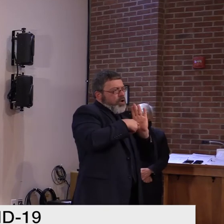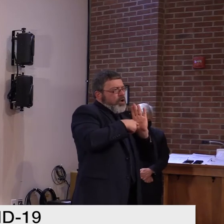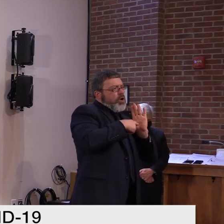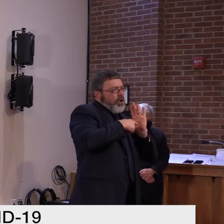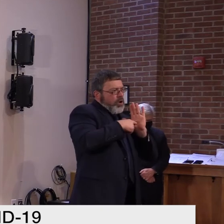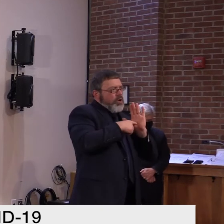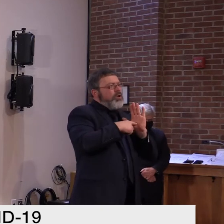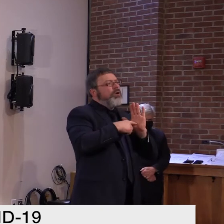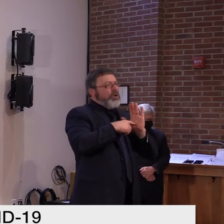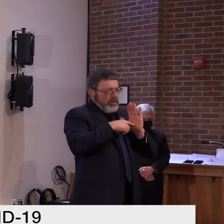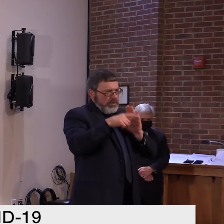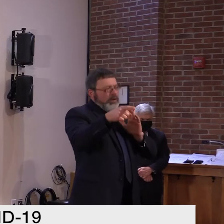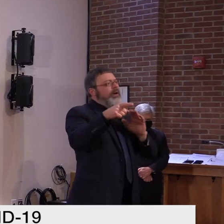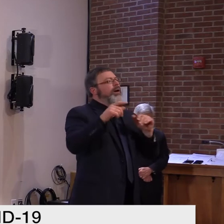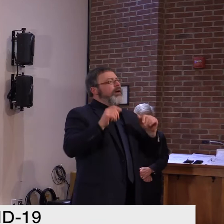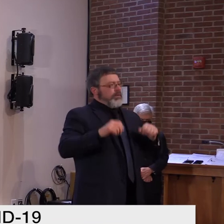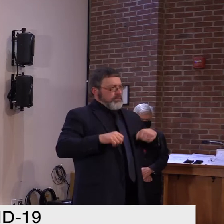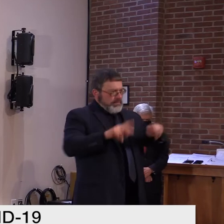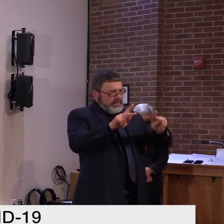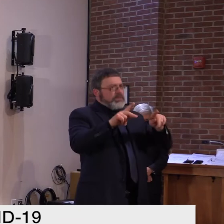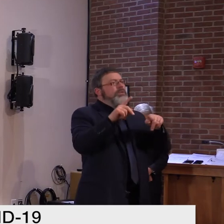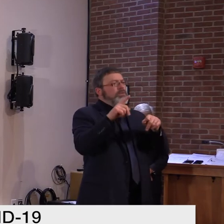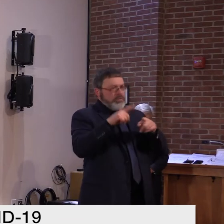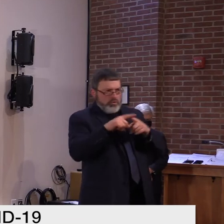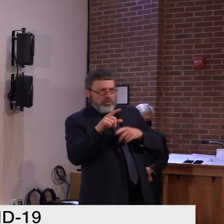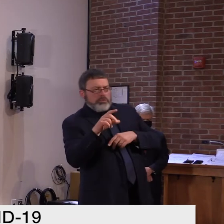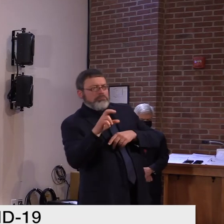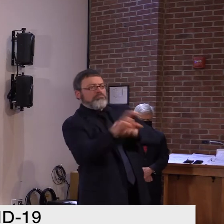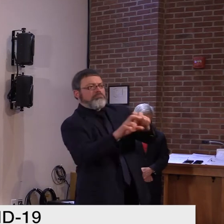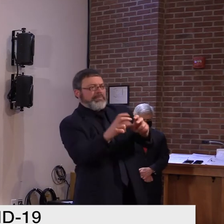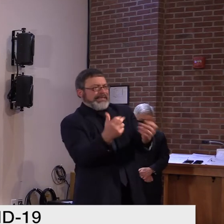we'll do our part as well. It's a good reminder.